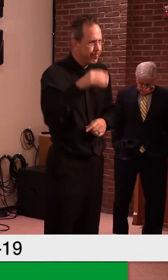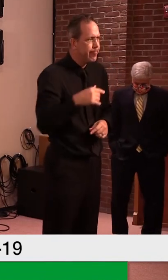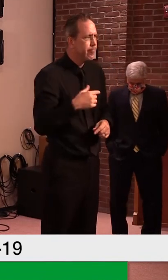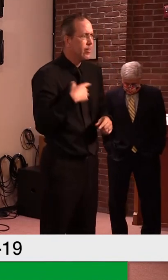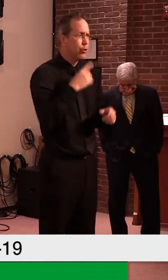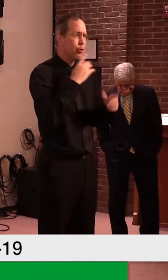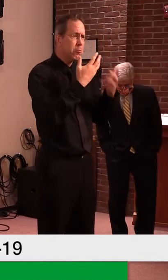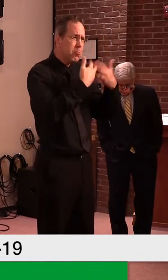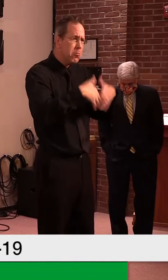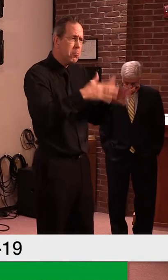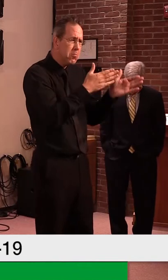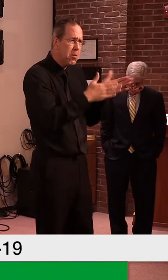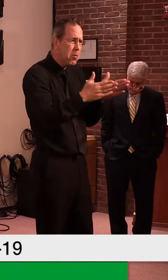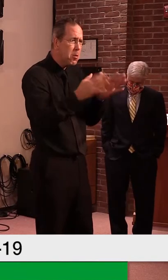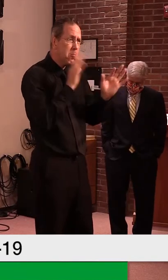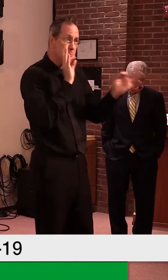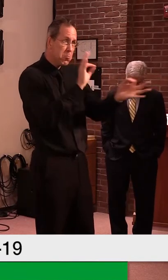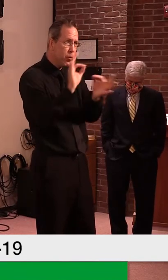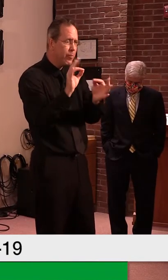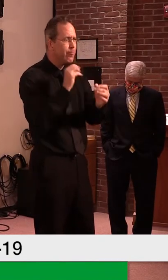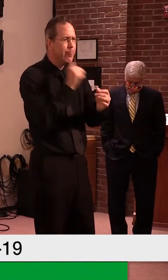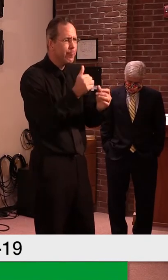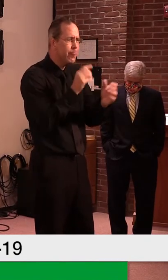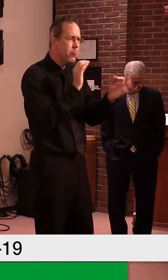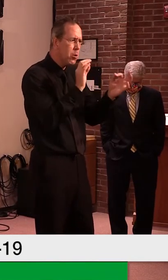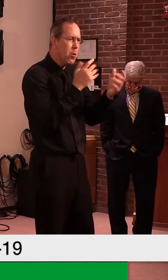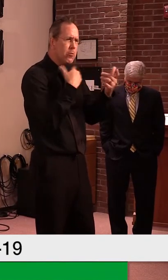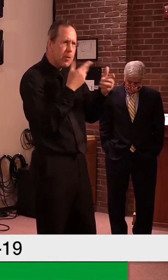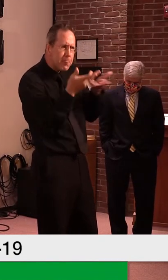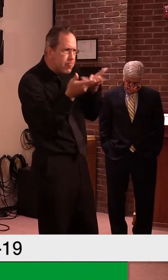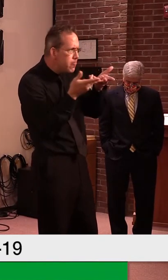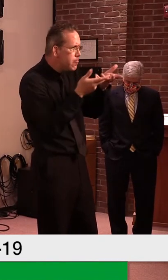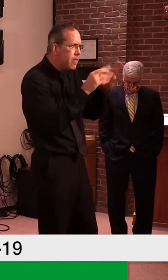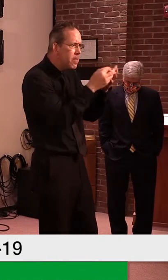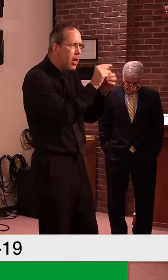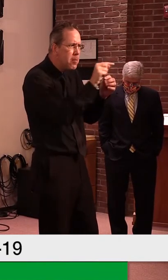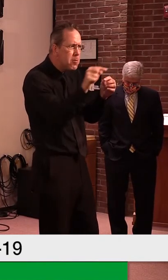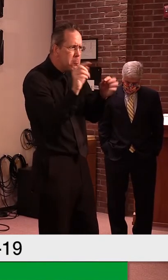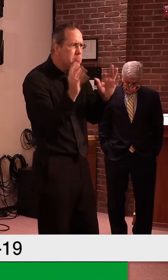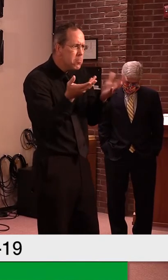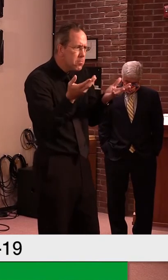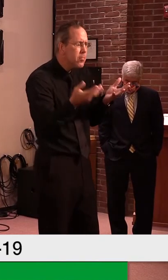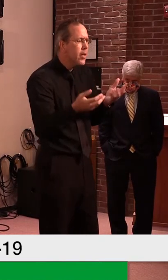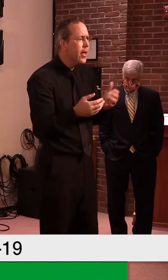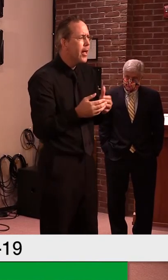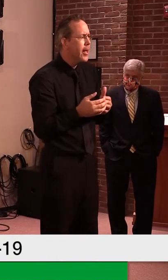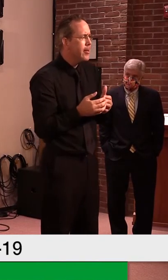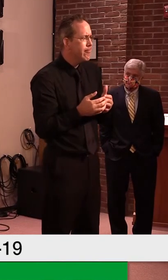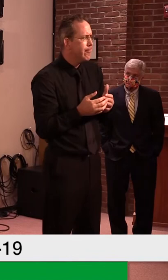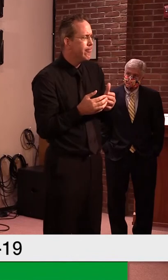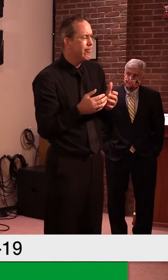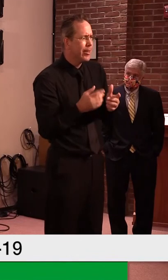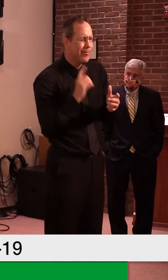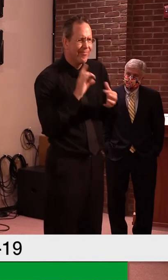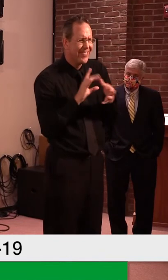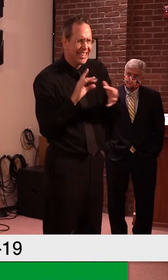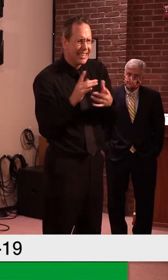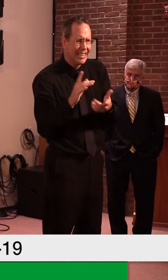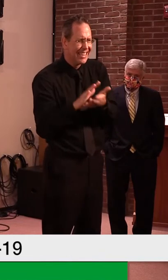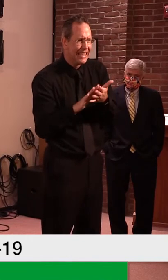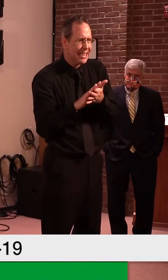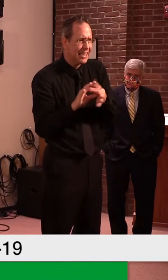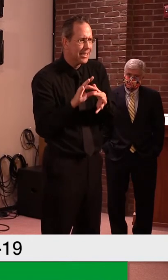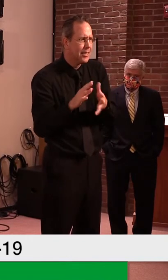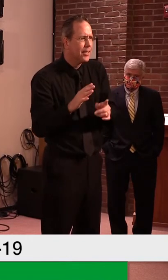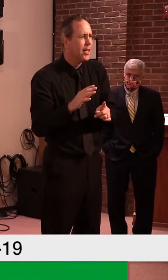and, uh, going forward into the fall. Um, we'll, we'll be collecting data on these